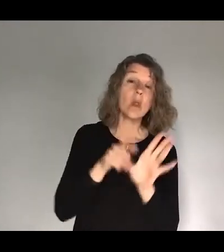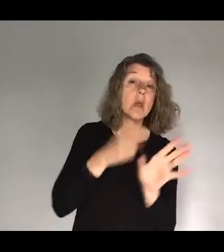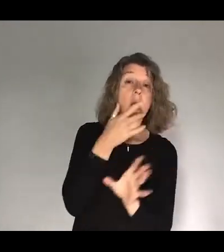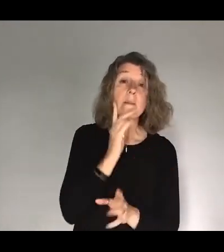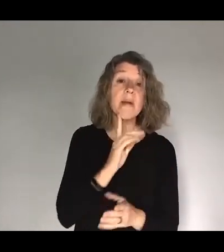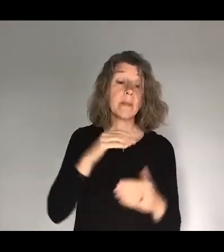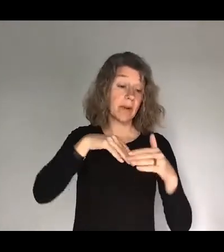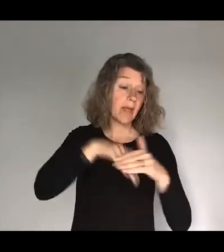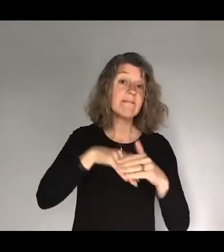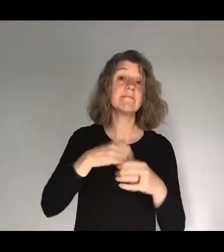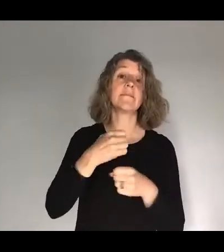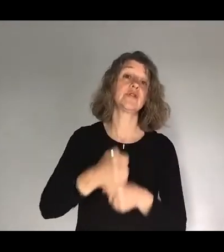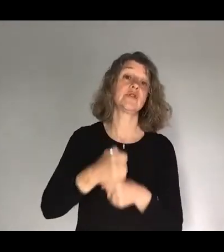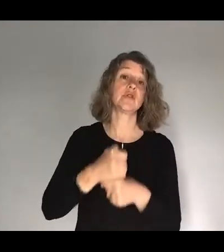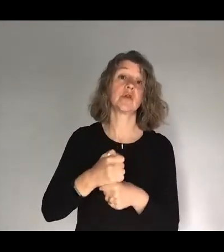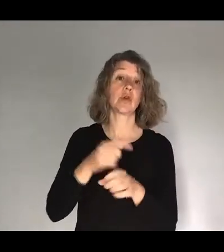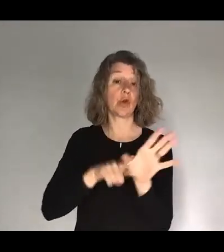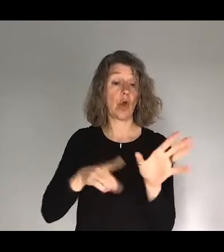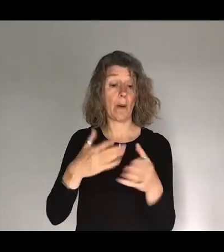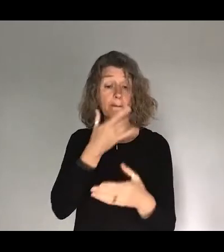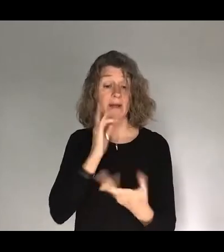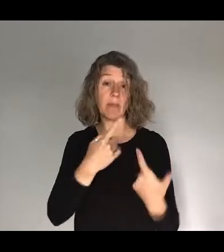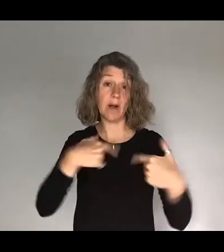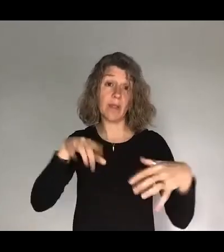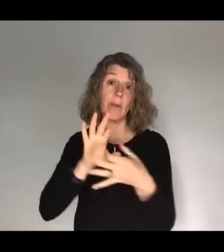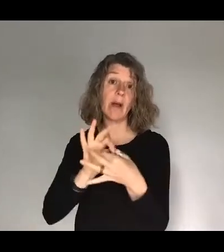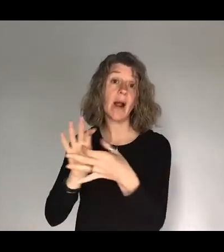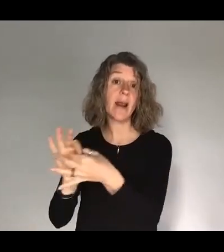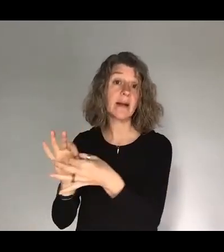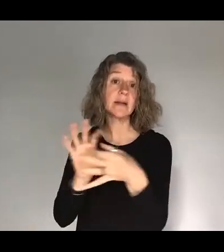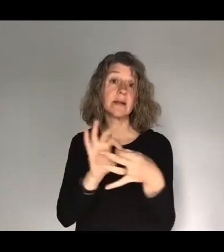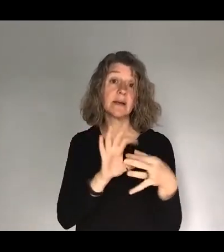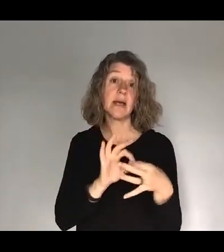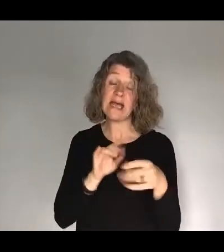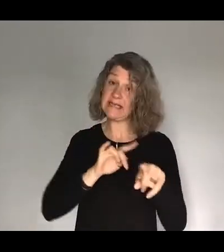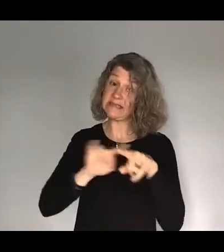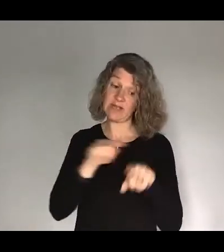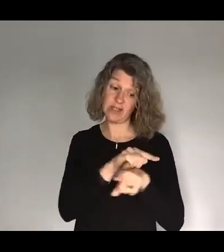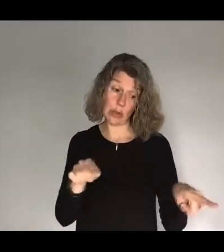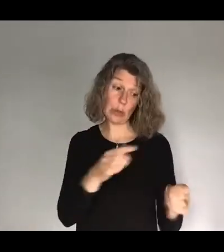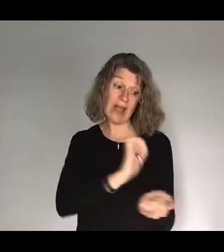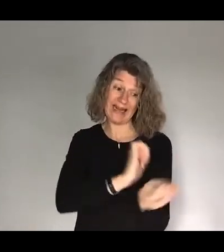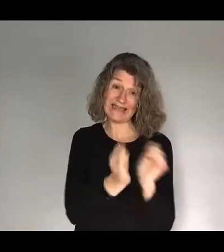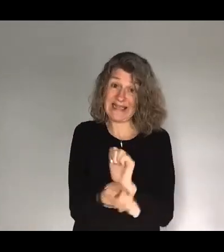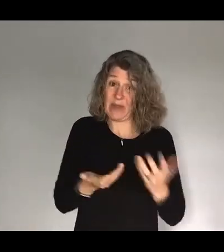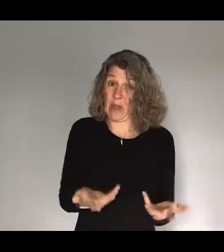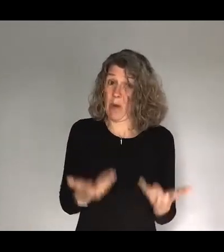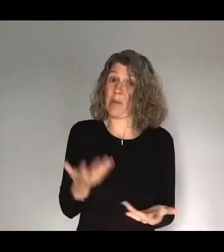the young people that we're connected to, especially those who are going through a season of exams. Lord, we pray for those who will be taking